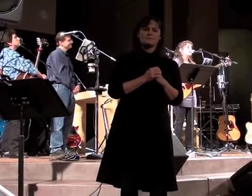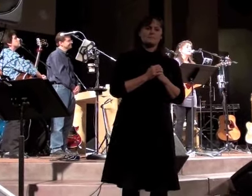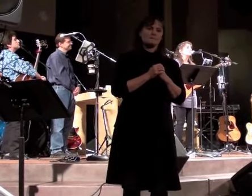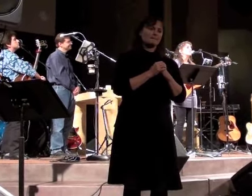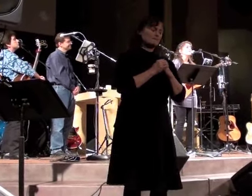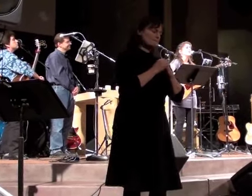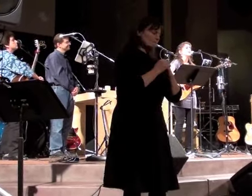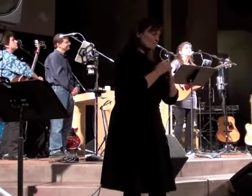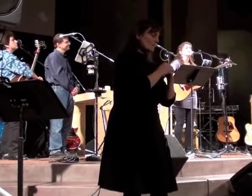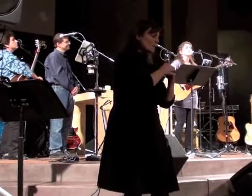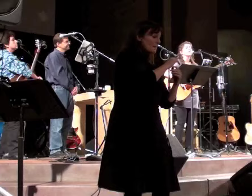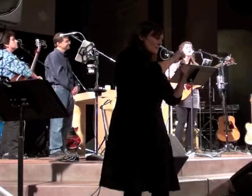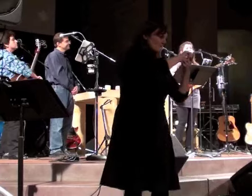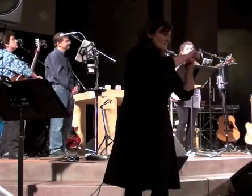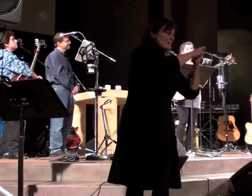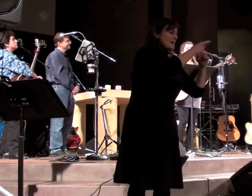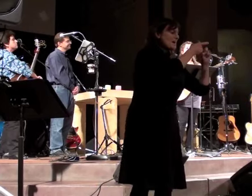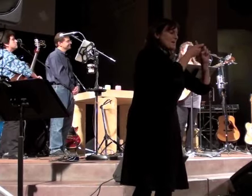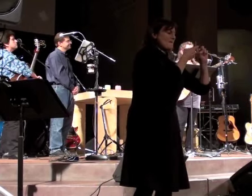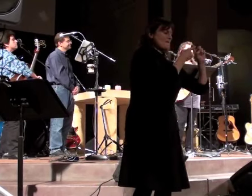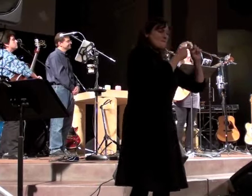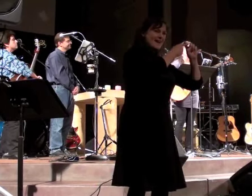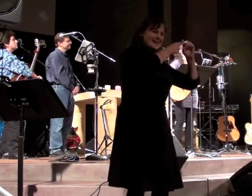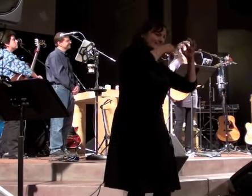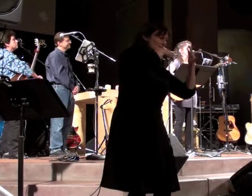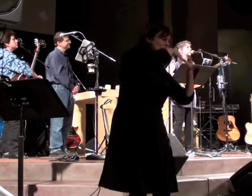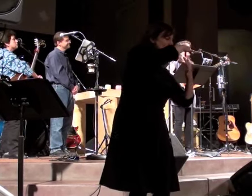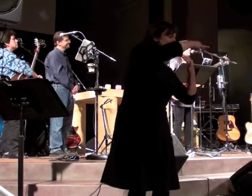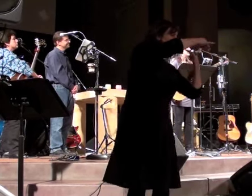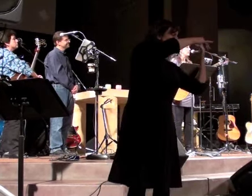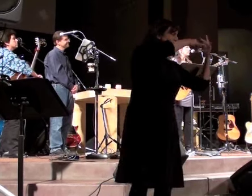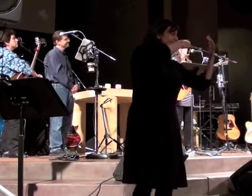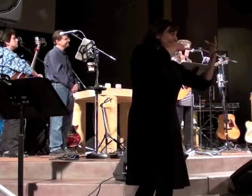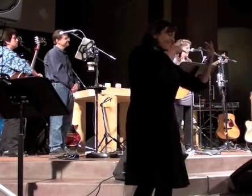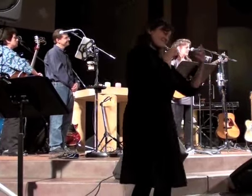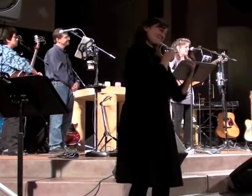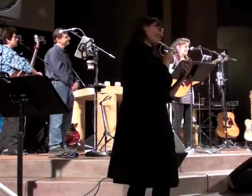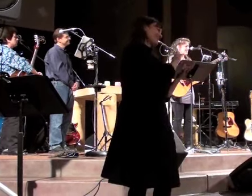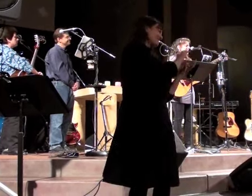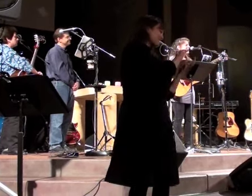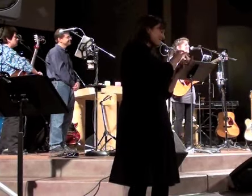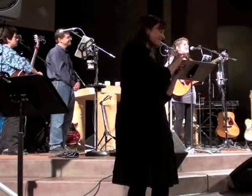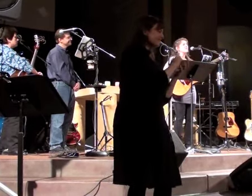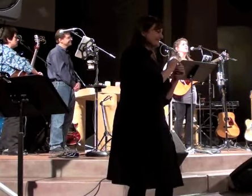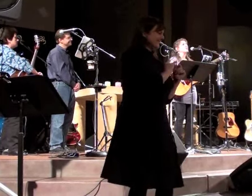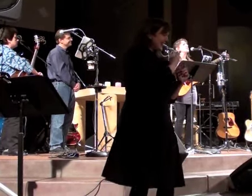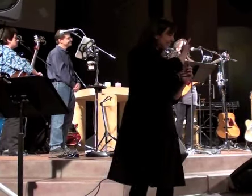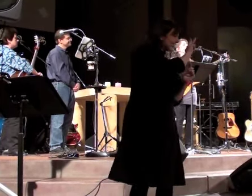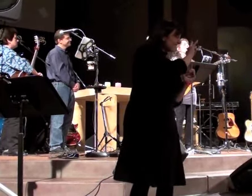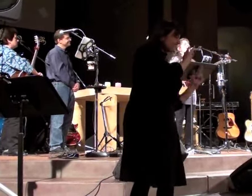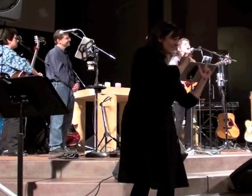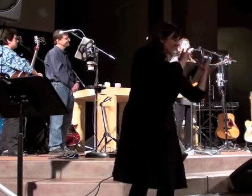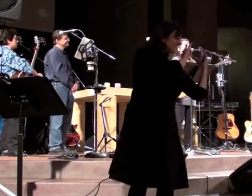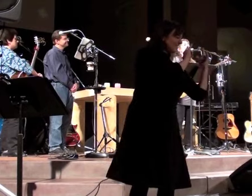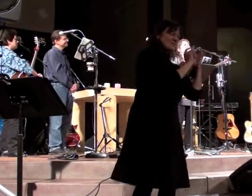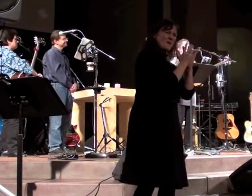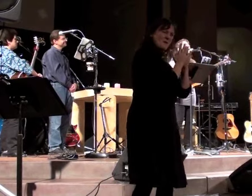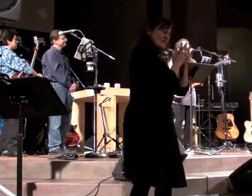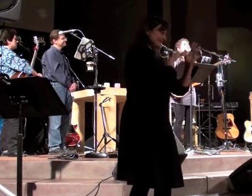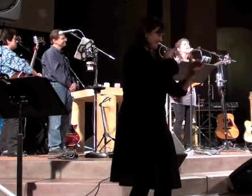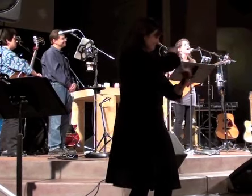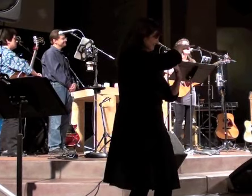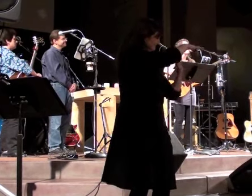Tears and fears and a feeling around. To say I love you right